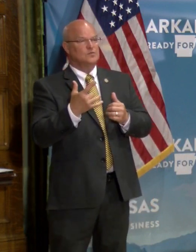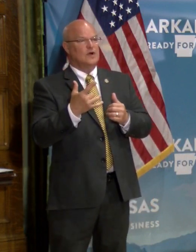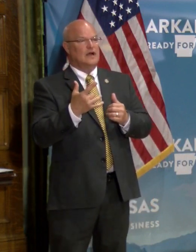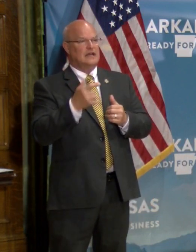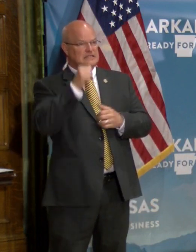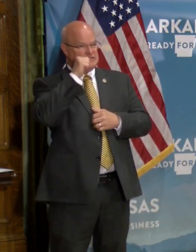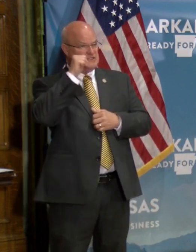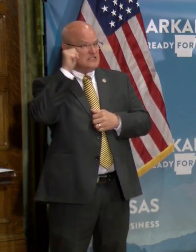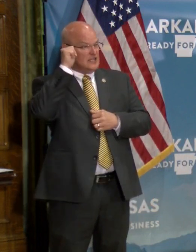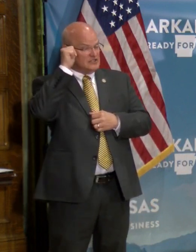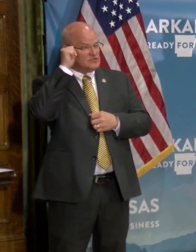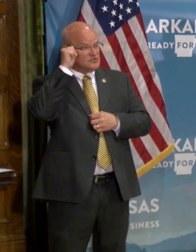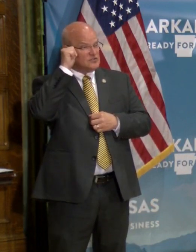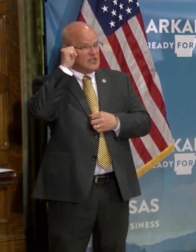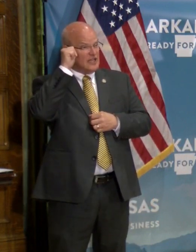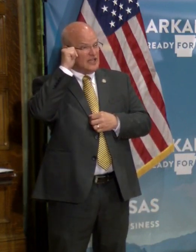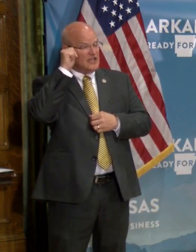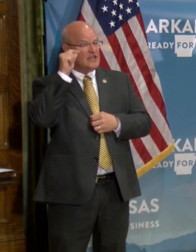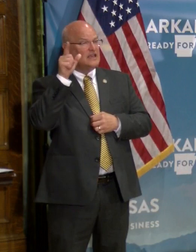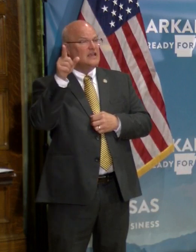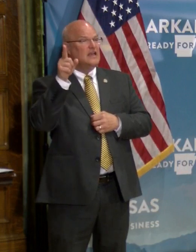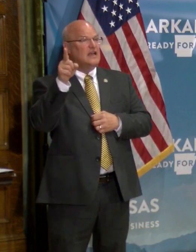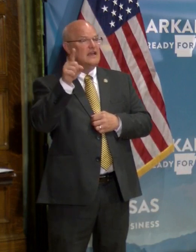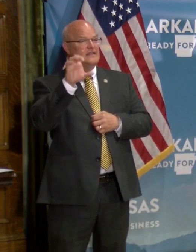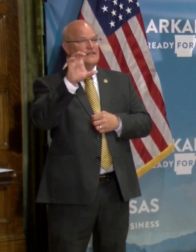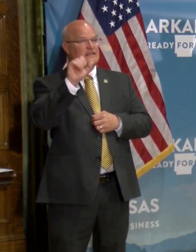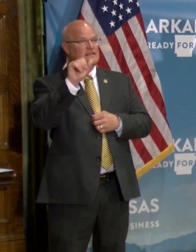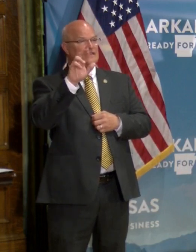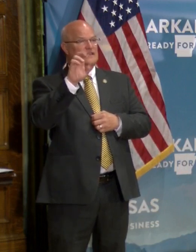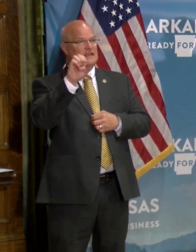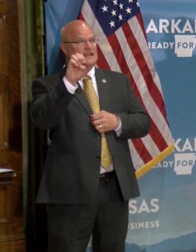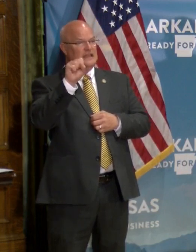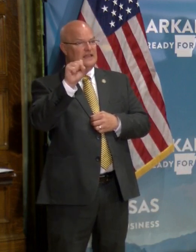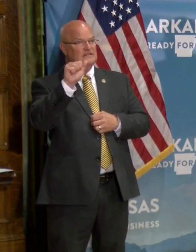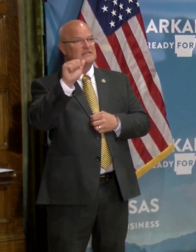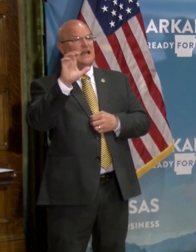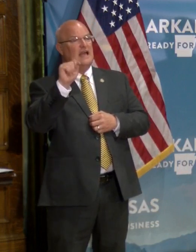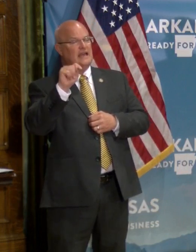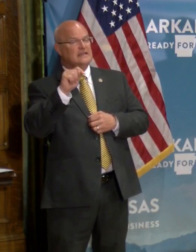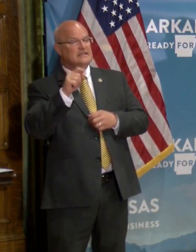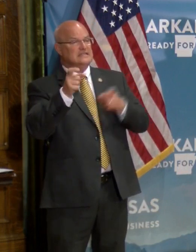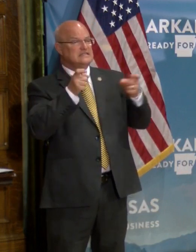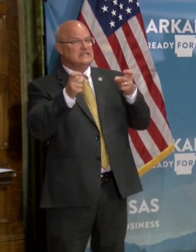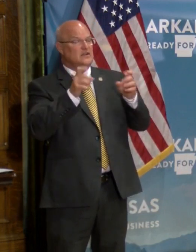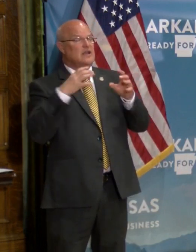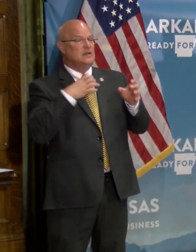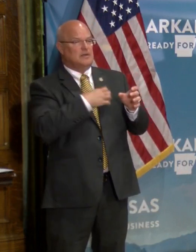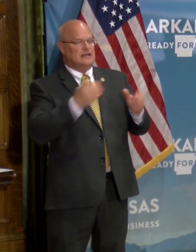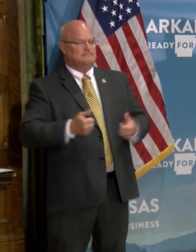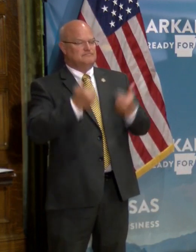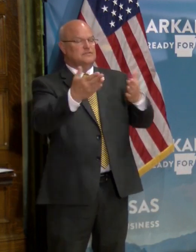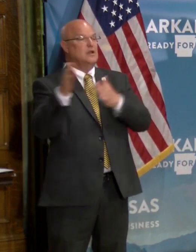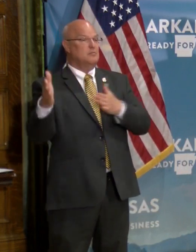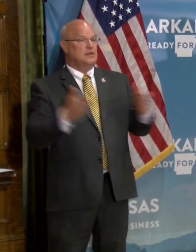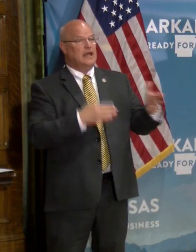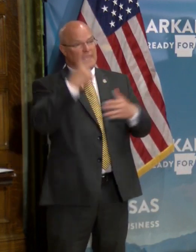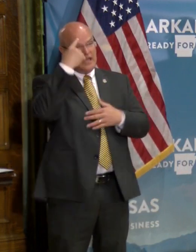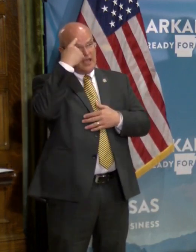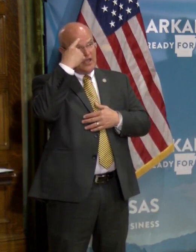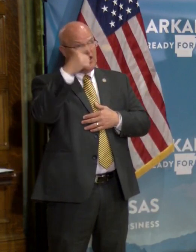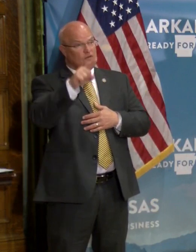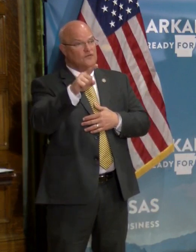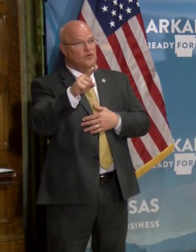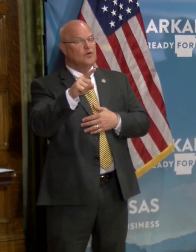last, uh, yesterday, uh, at the CARES Act Steering Committee, uh, I presented a plan, uh, for